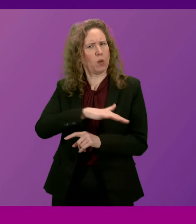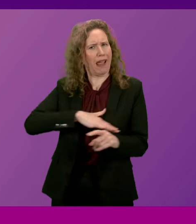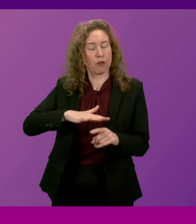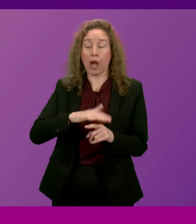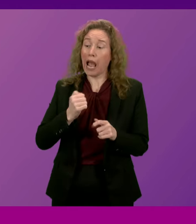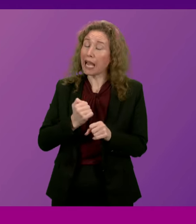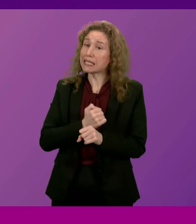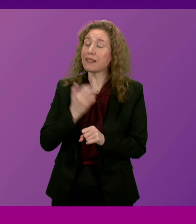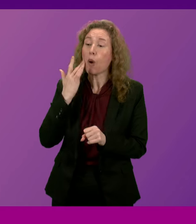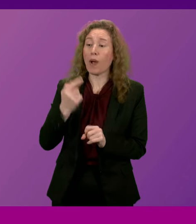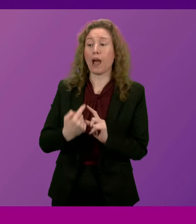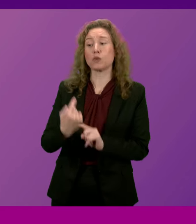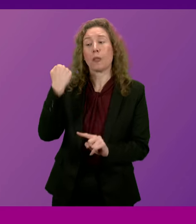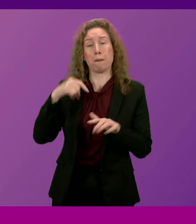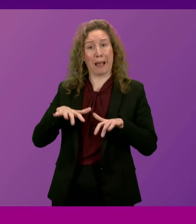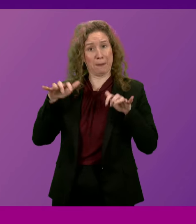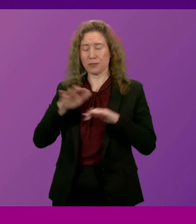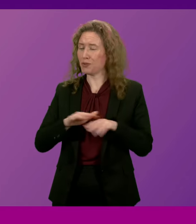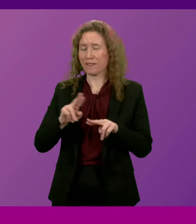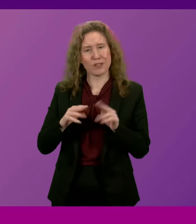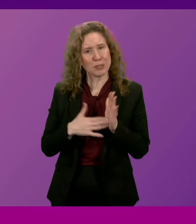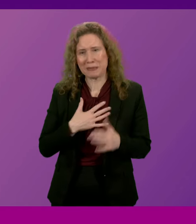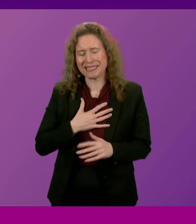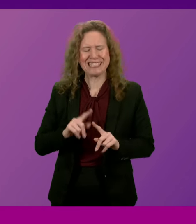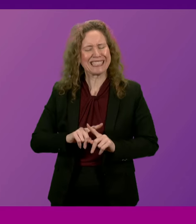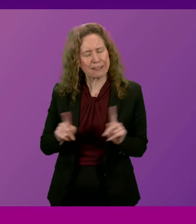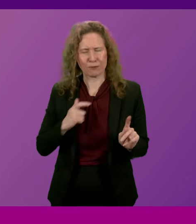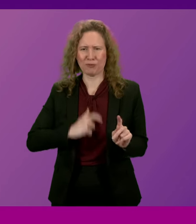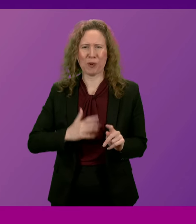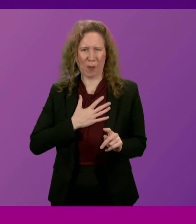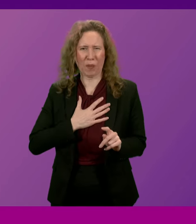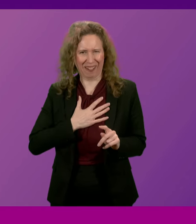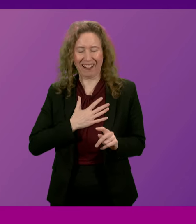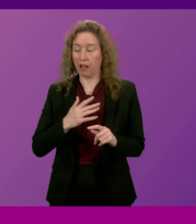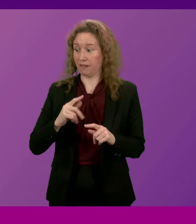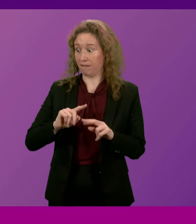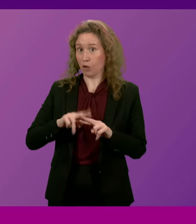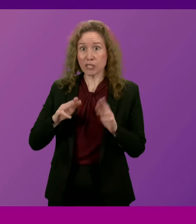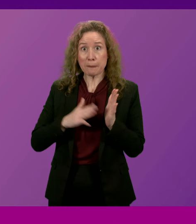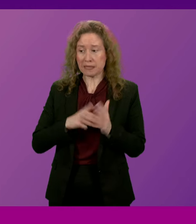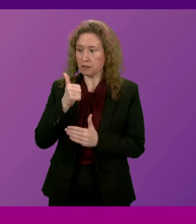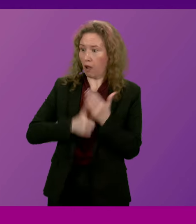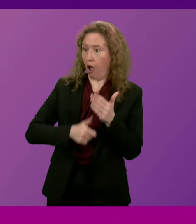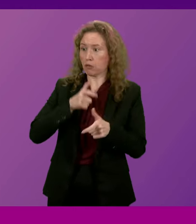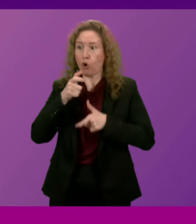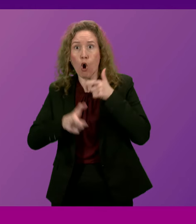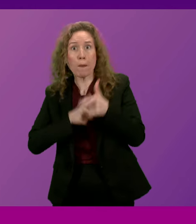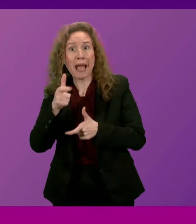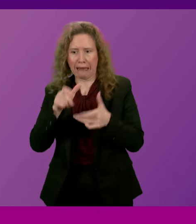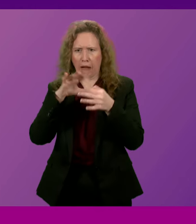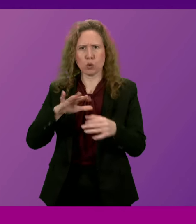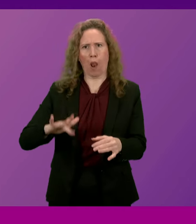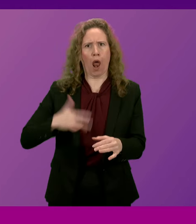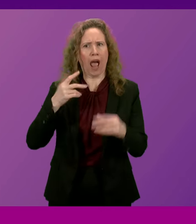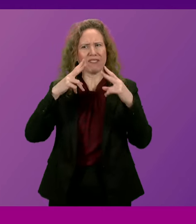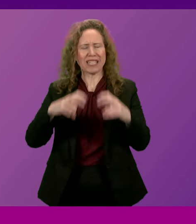respectfully when I was on the back benches. I was not First Minister. is a very different matter when the First Minister starts commenting on live cases.